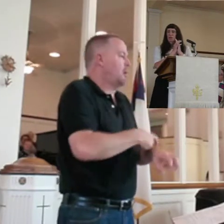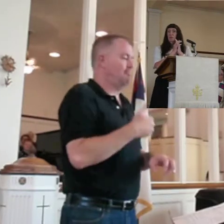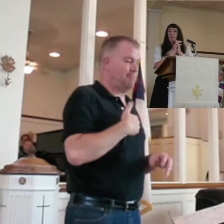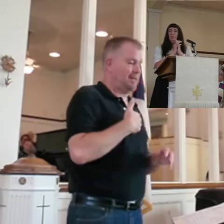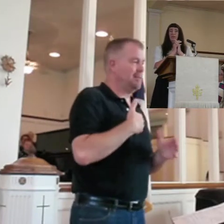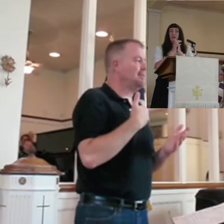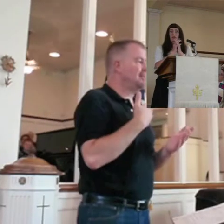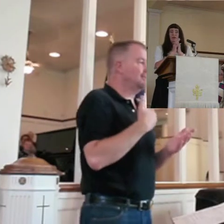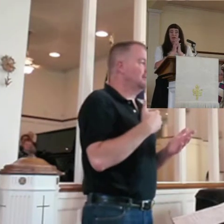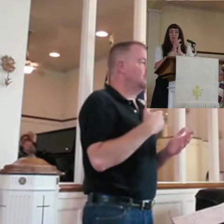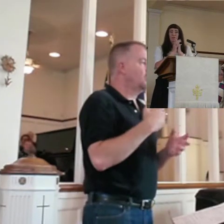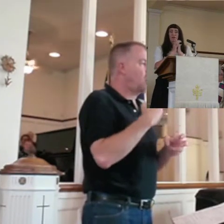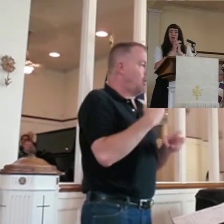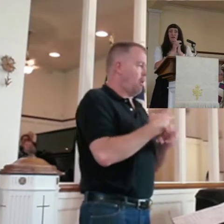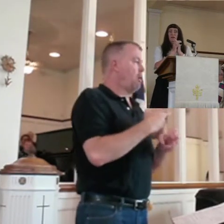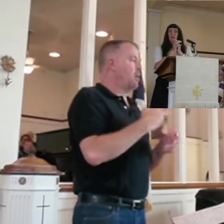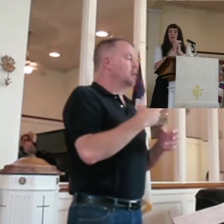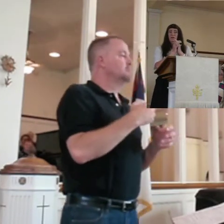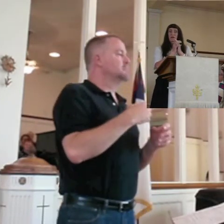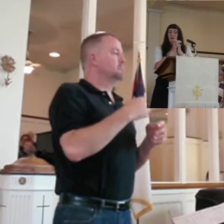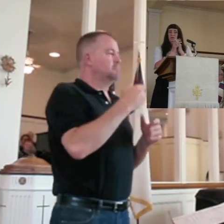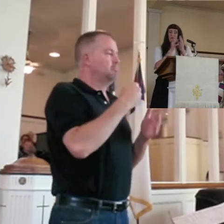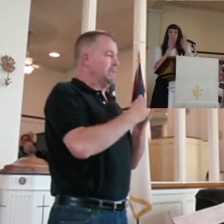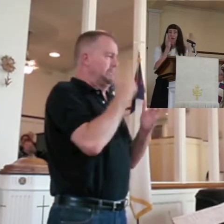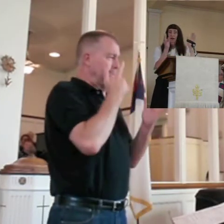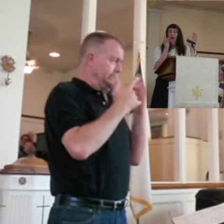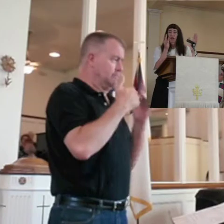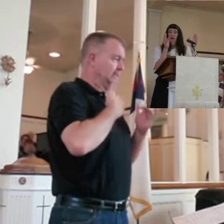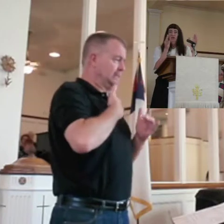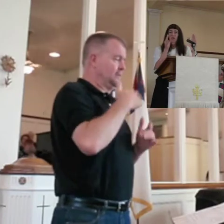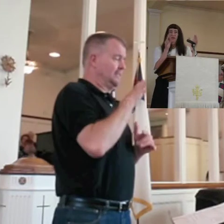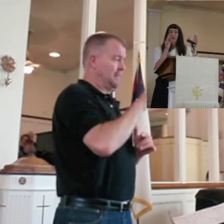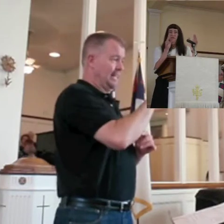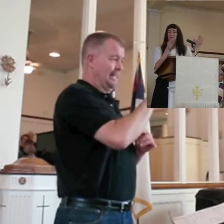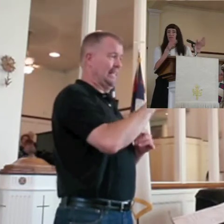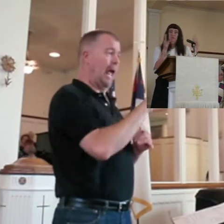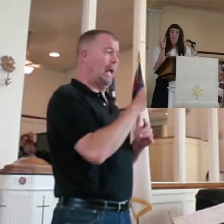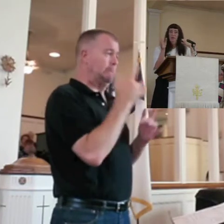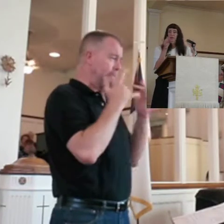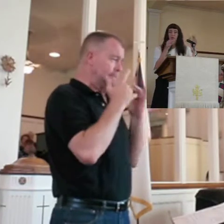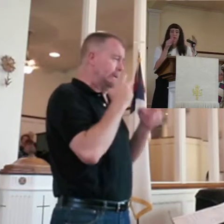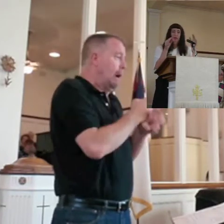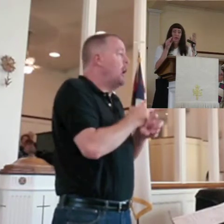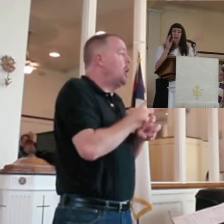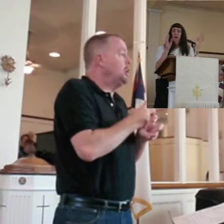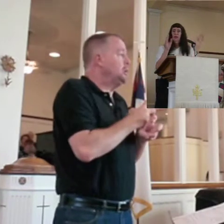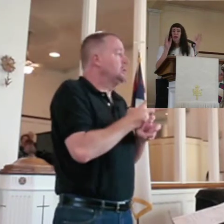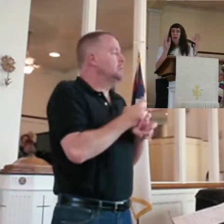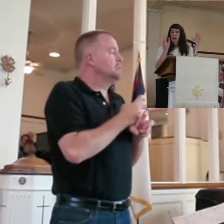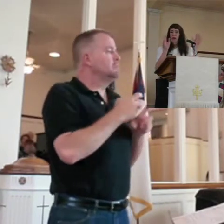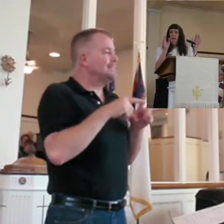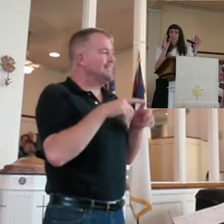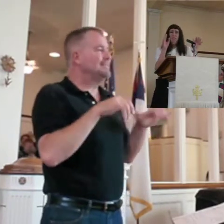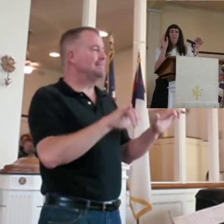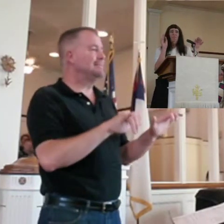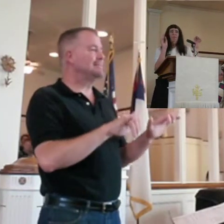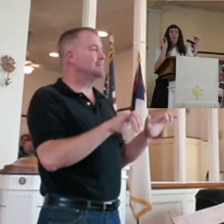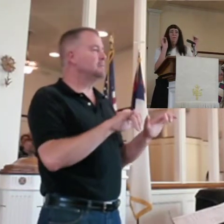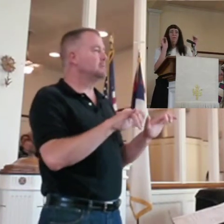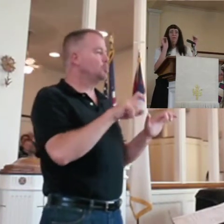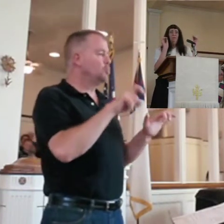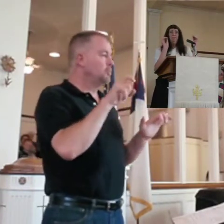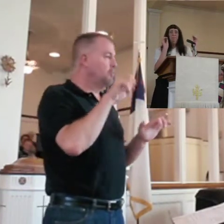a hard time keeping up with my pledges this year, but I intend to make, I'll eventually get there, even if it takes me two years to do it. I'll get there.